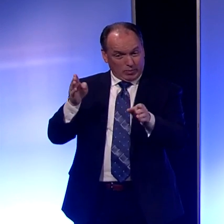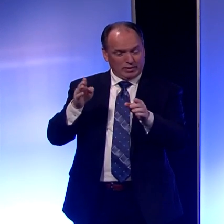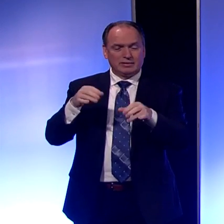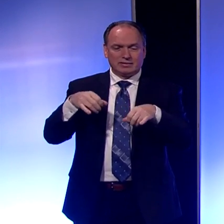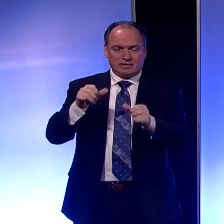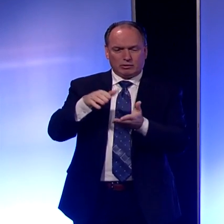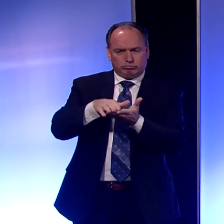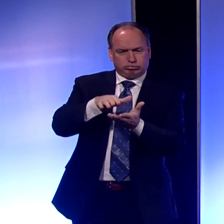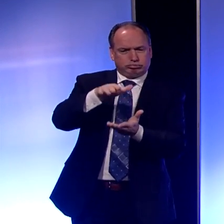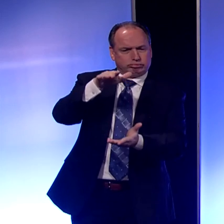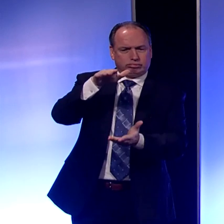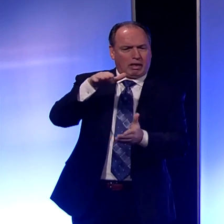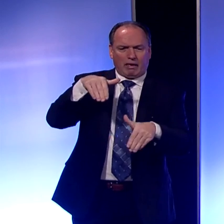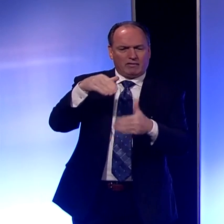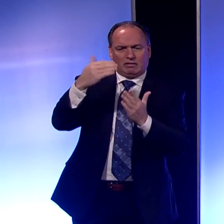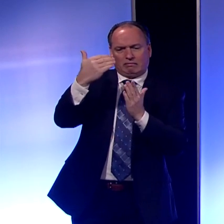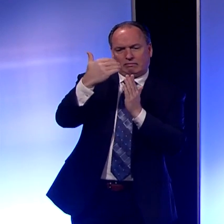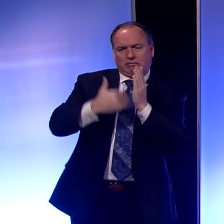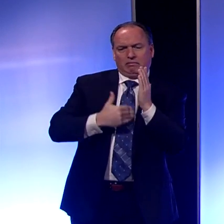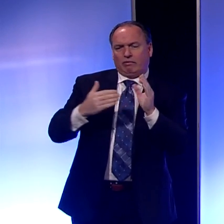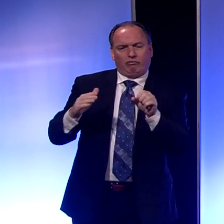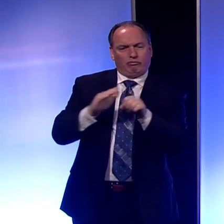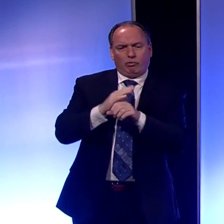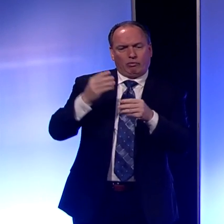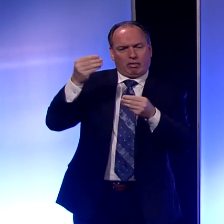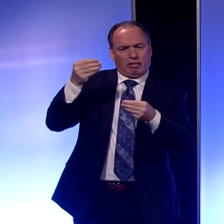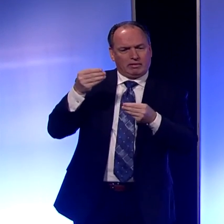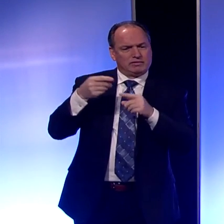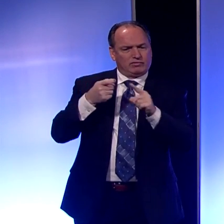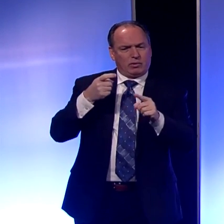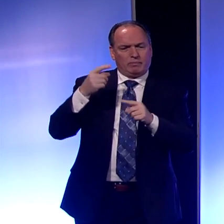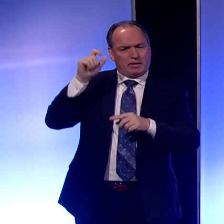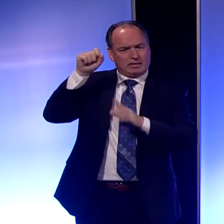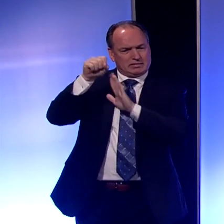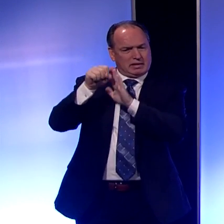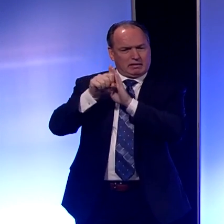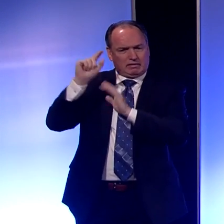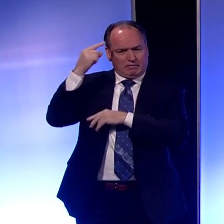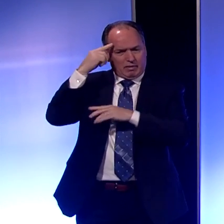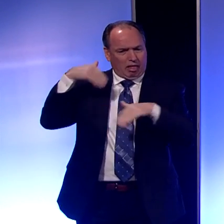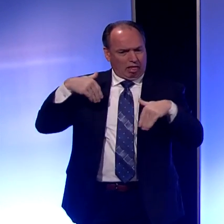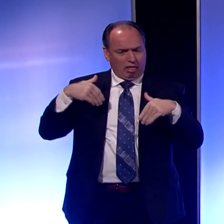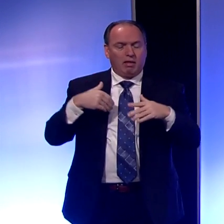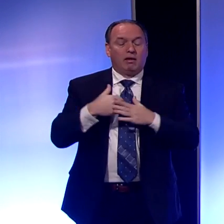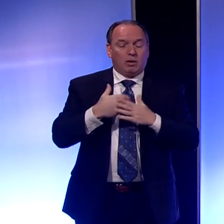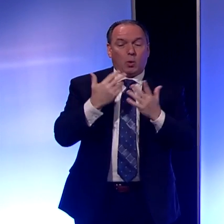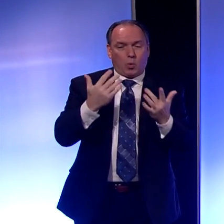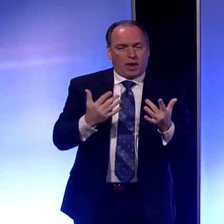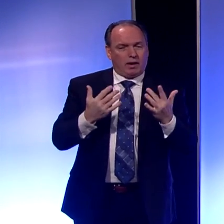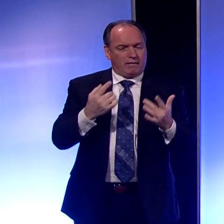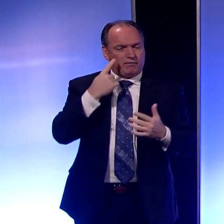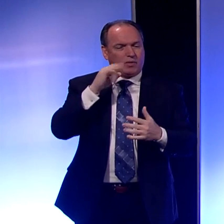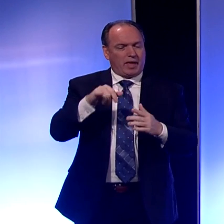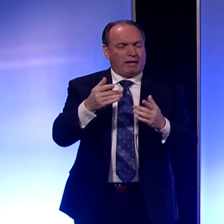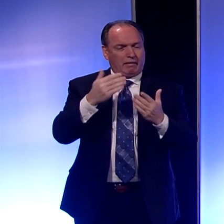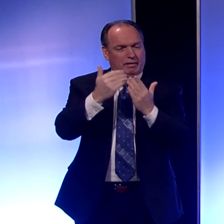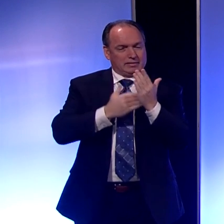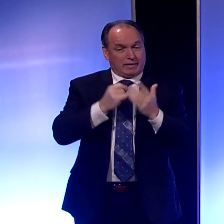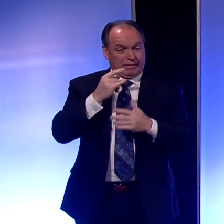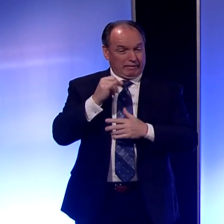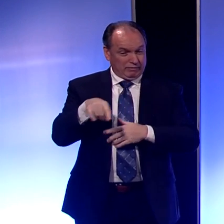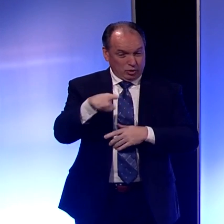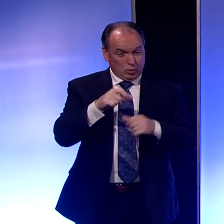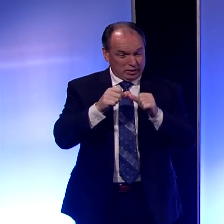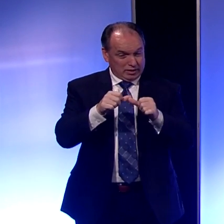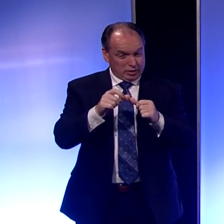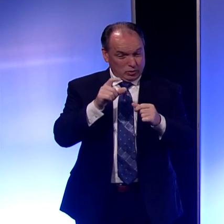still have not received a full list from the state and we are waiting upon that list. So if you need to continue